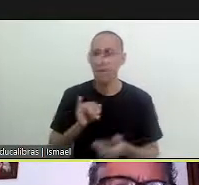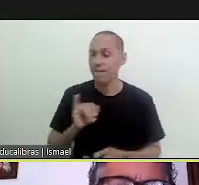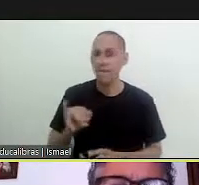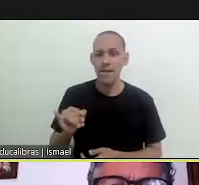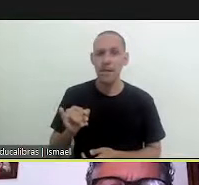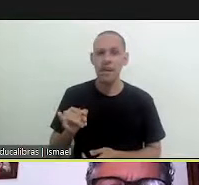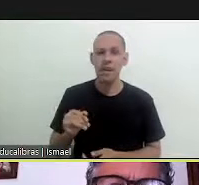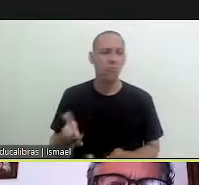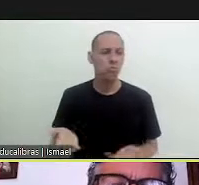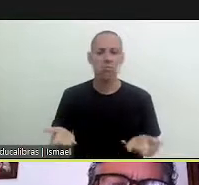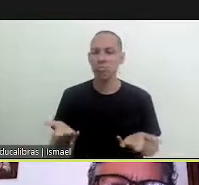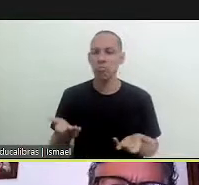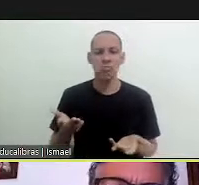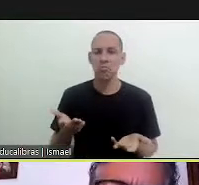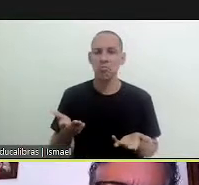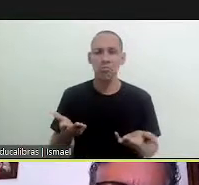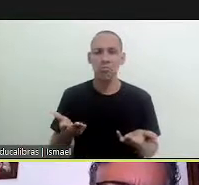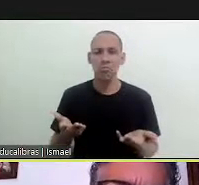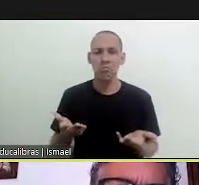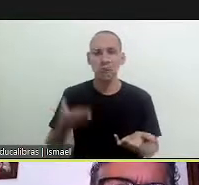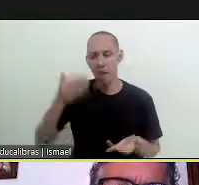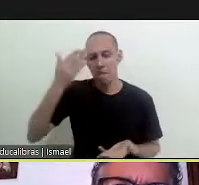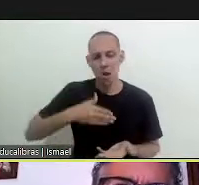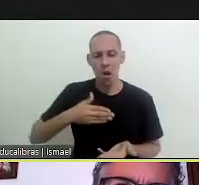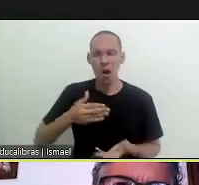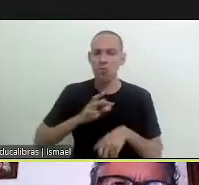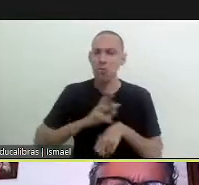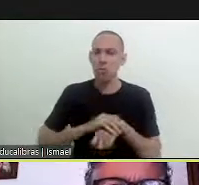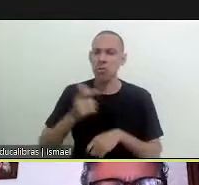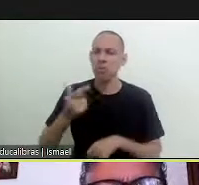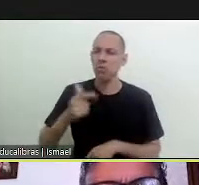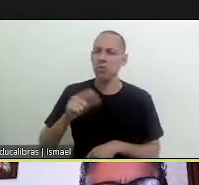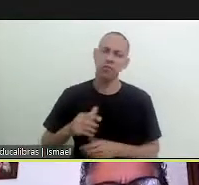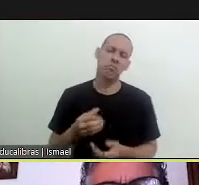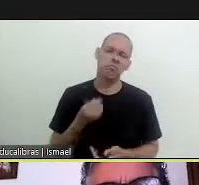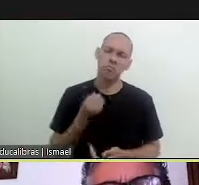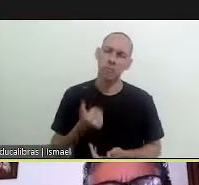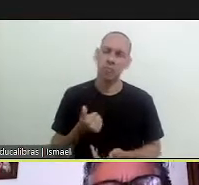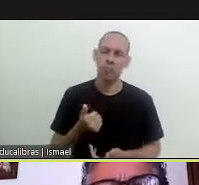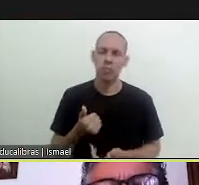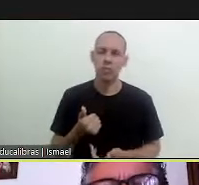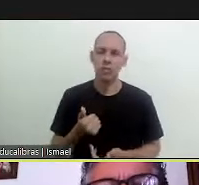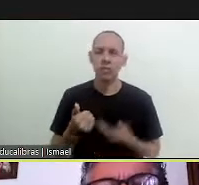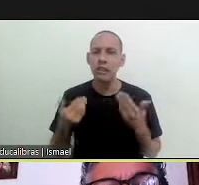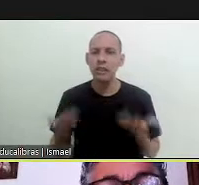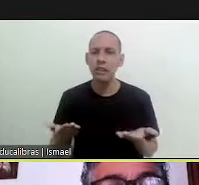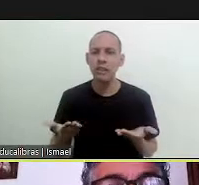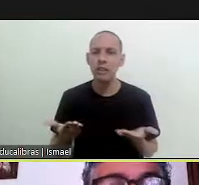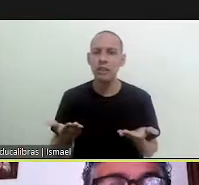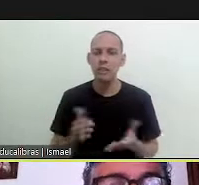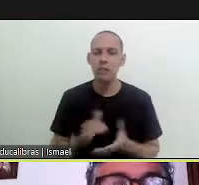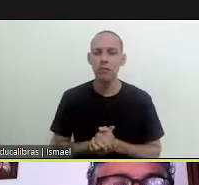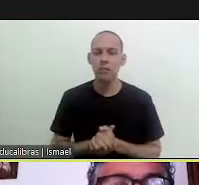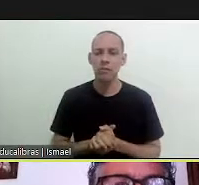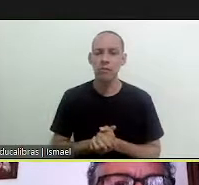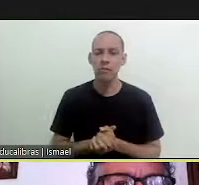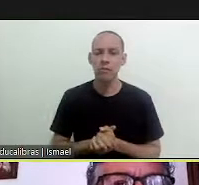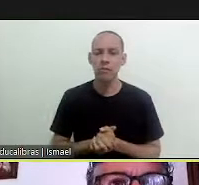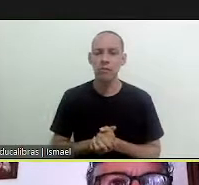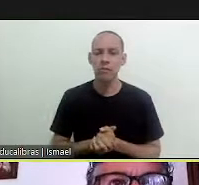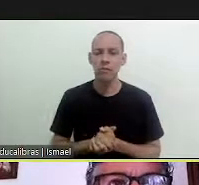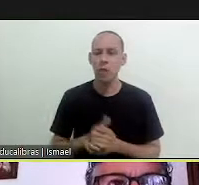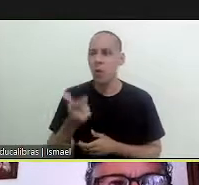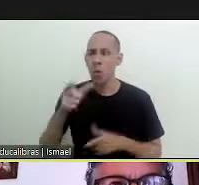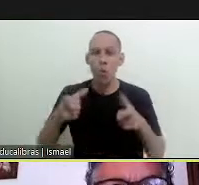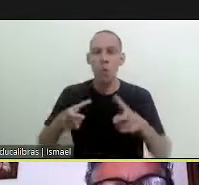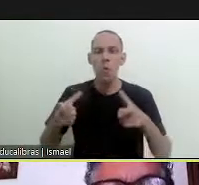there they told her that they did not make those tests for chagas so i said great so let's find the health center which